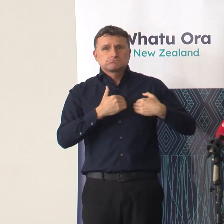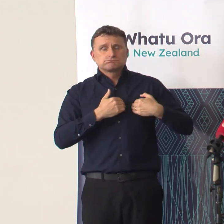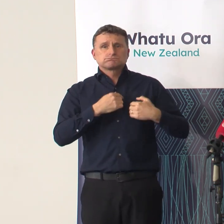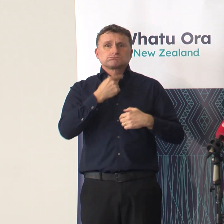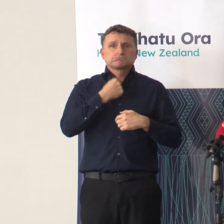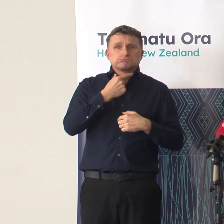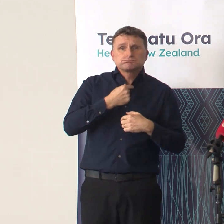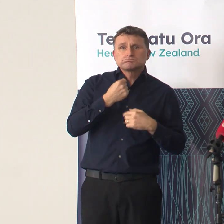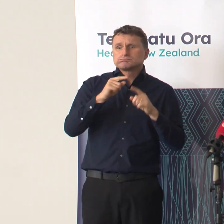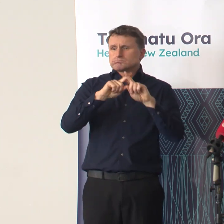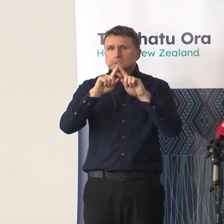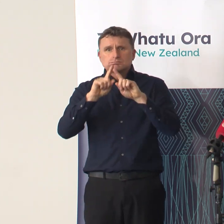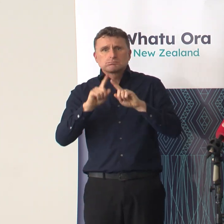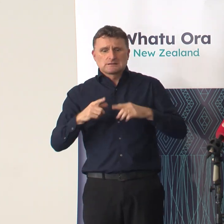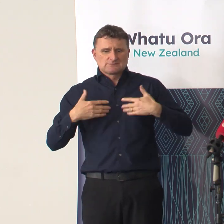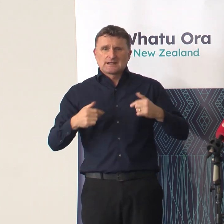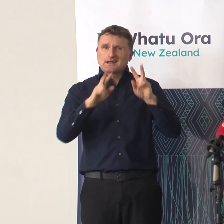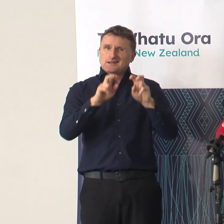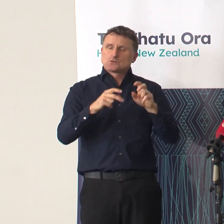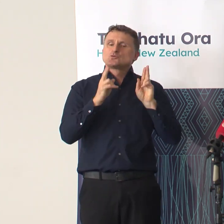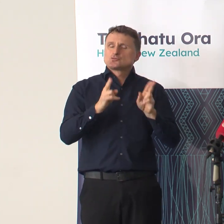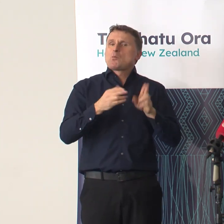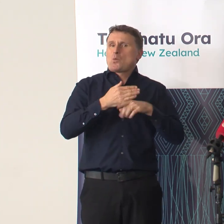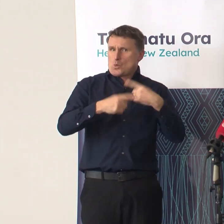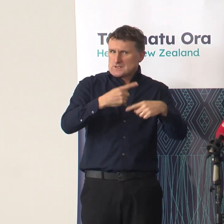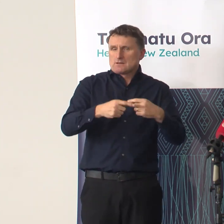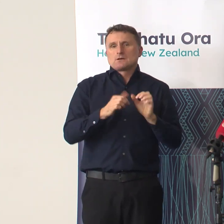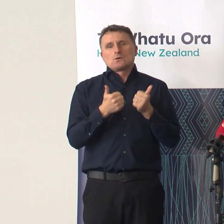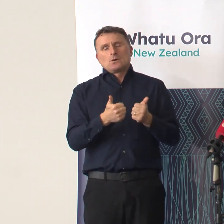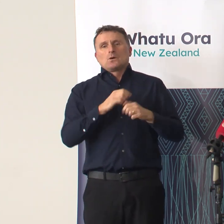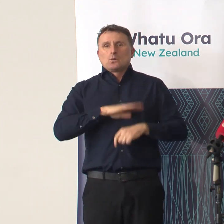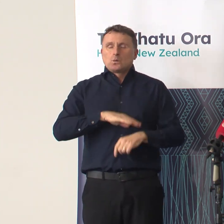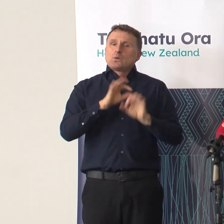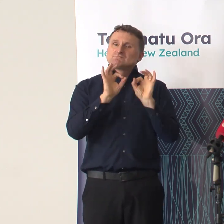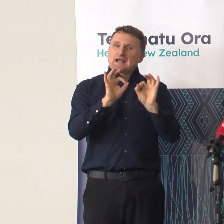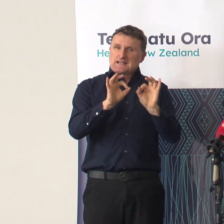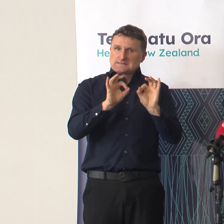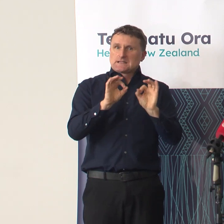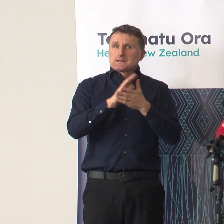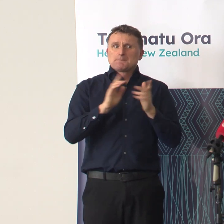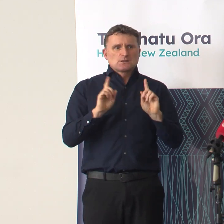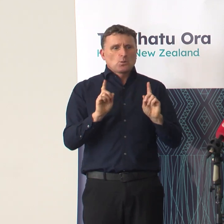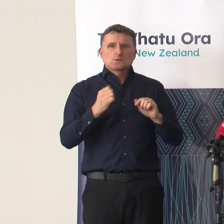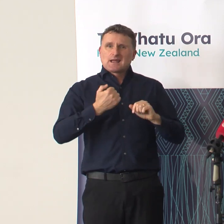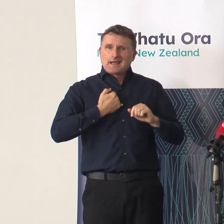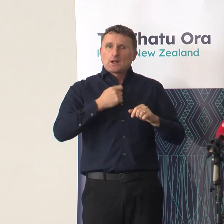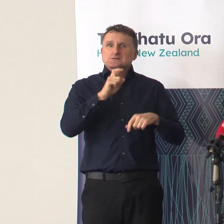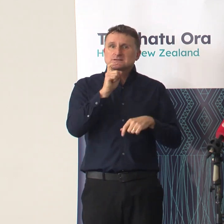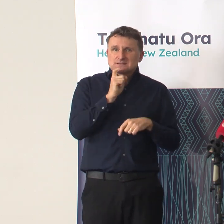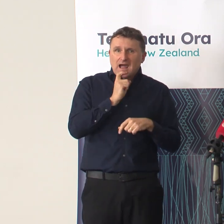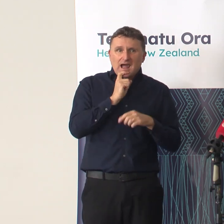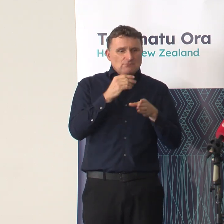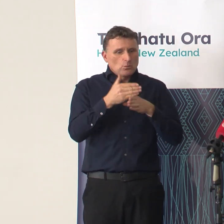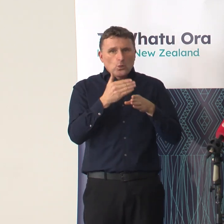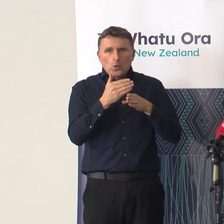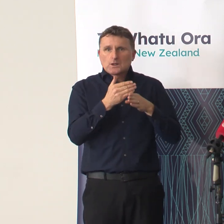and paediatric care is largely continuing as normal. This is a fantastic testament to the treatment and being able to